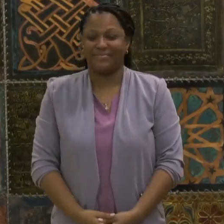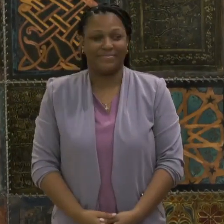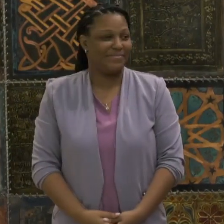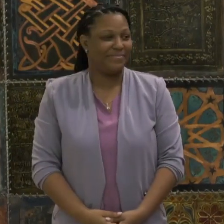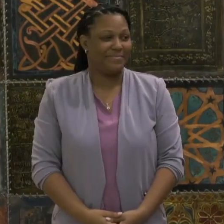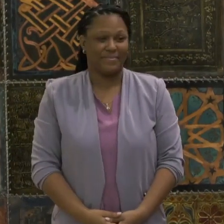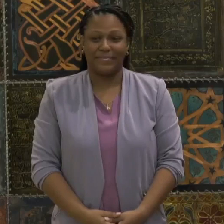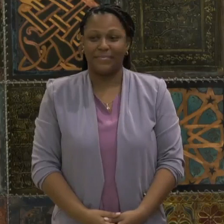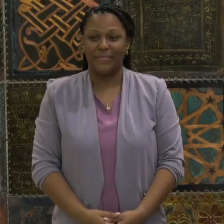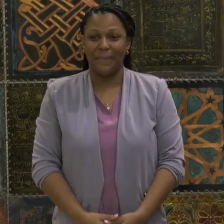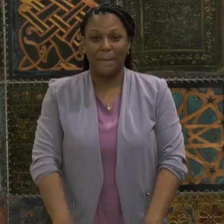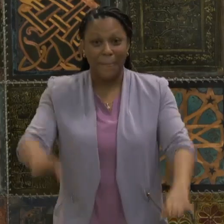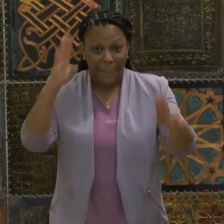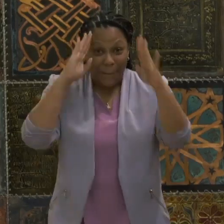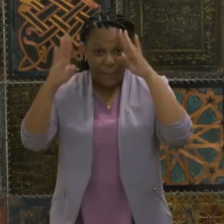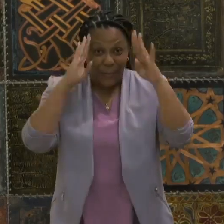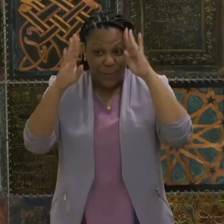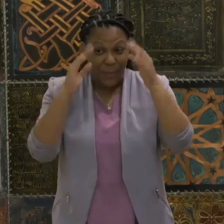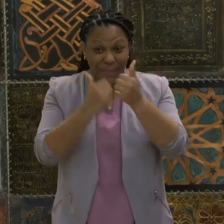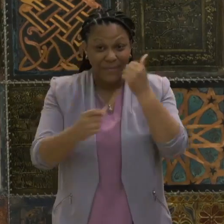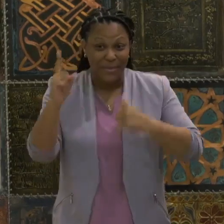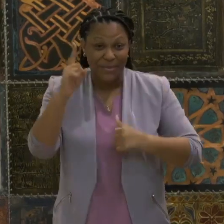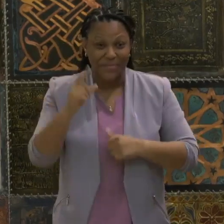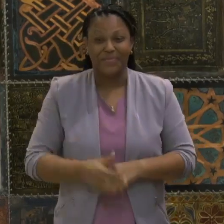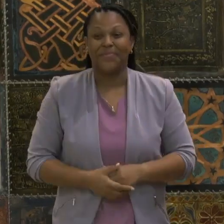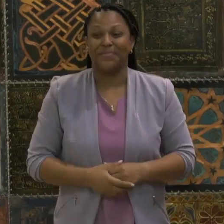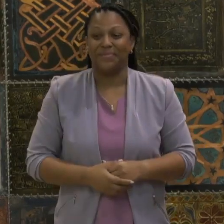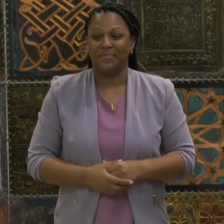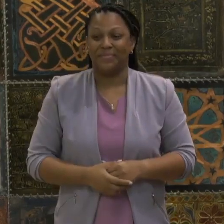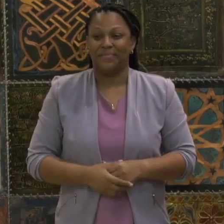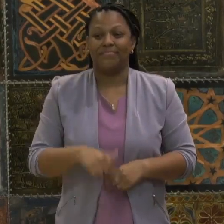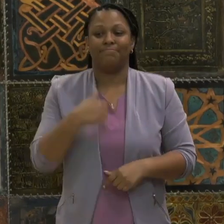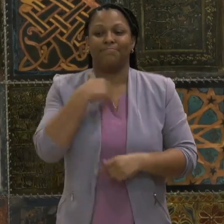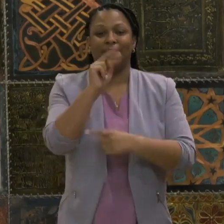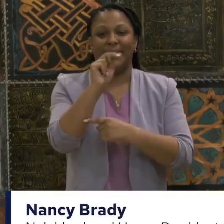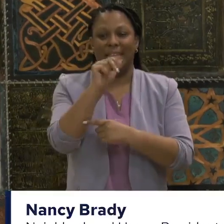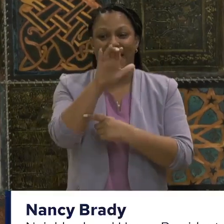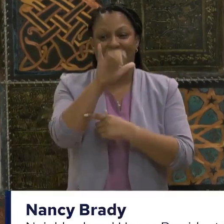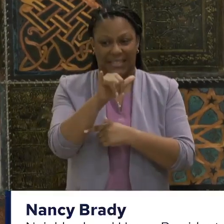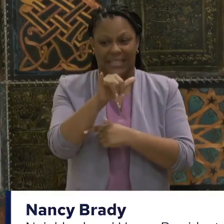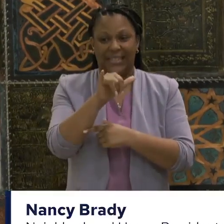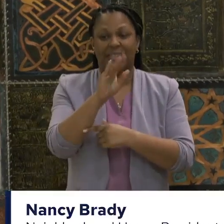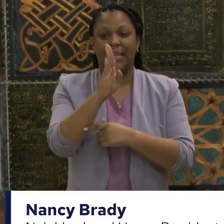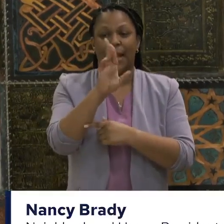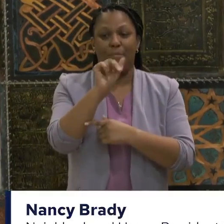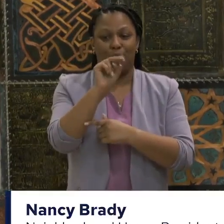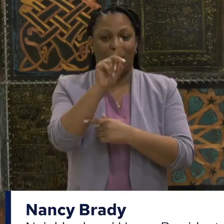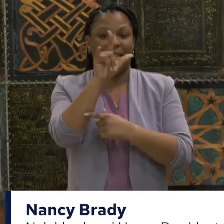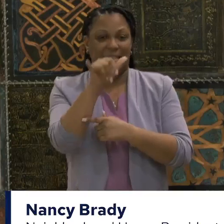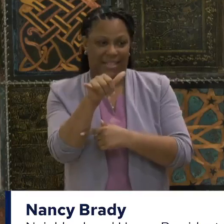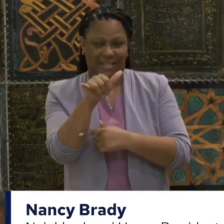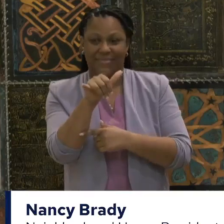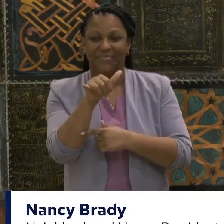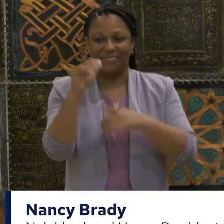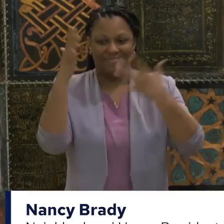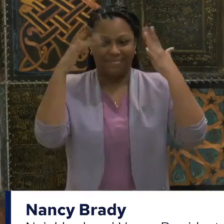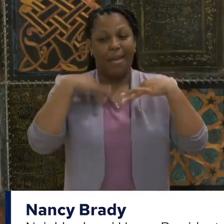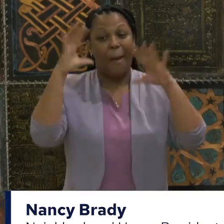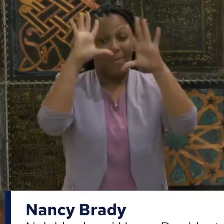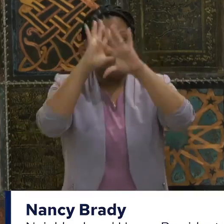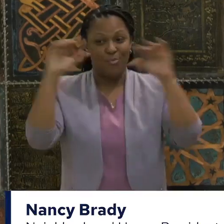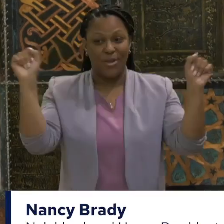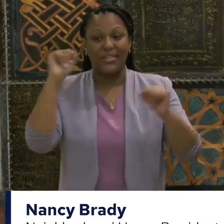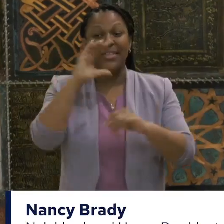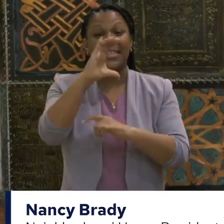Hello, everyone. I am Nancy Brady, and I'm the president and CEO of Neighborhood House. And thank you